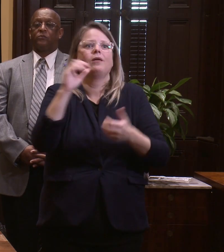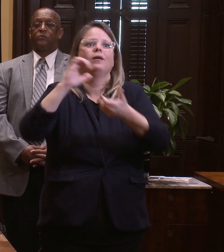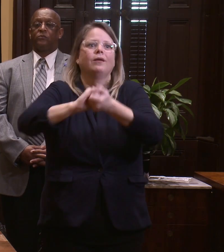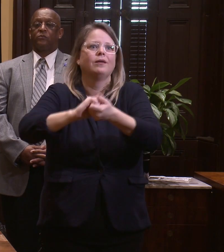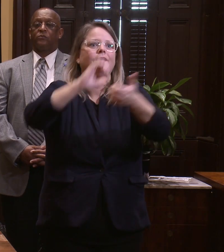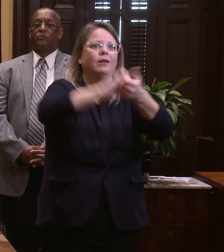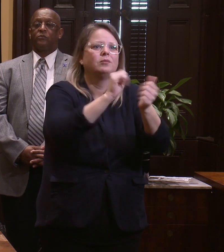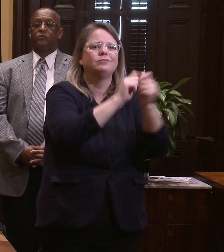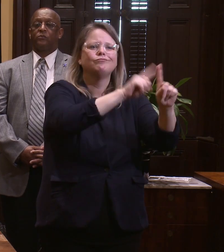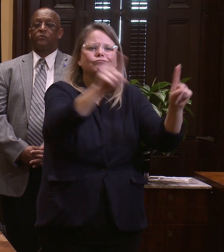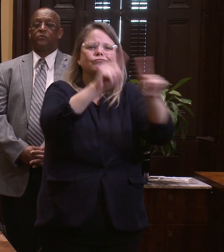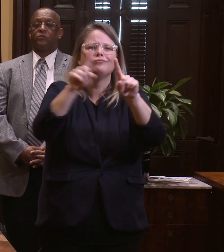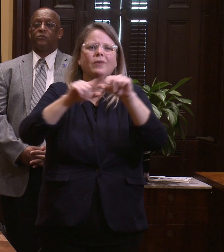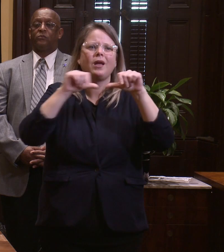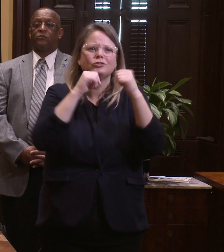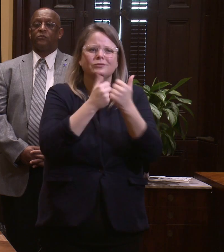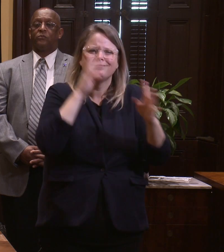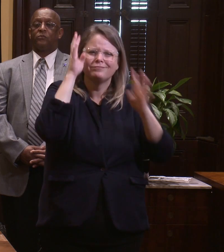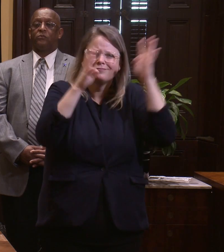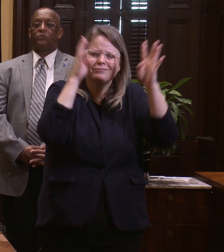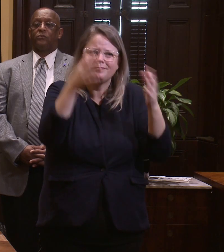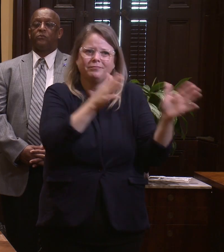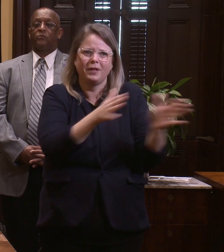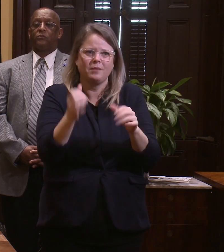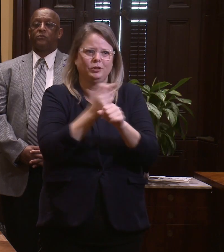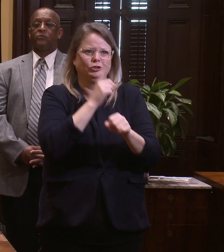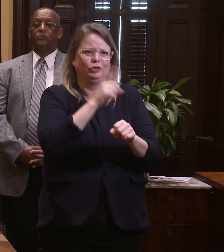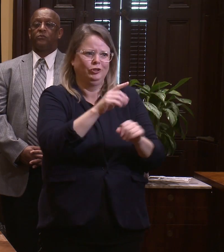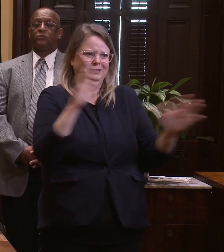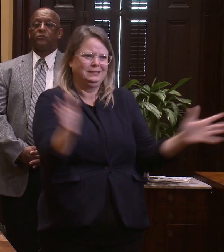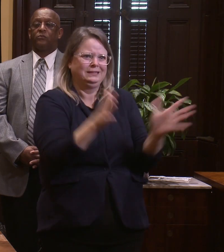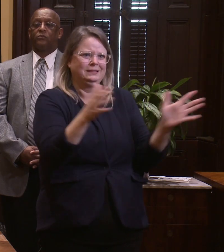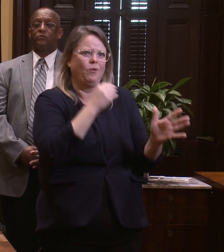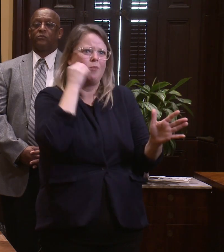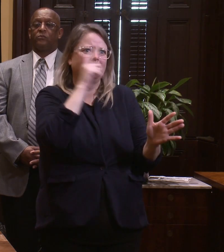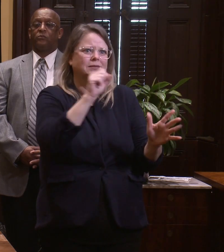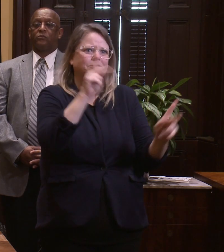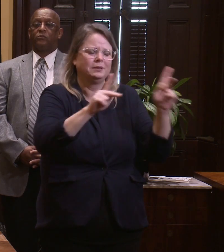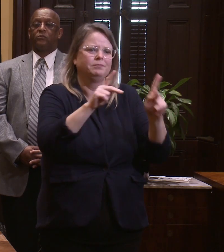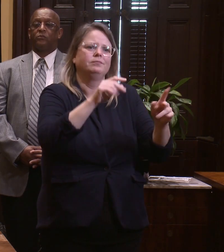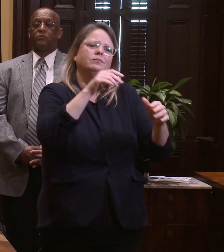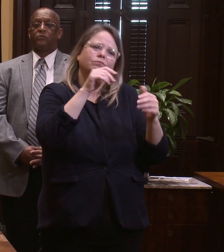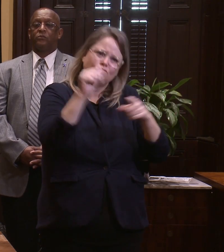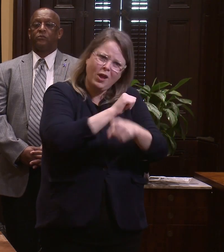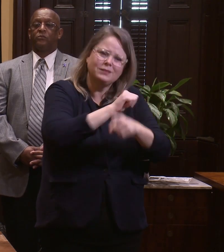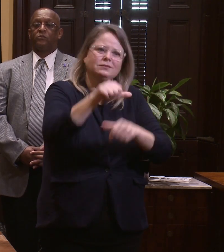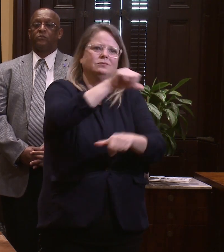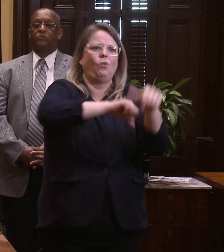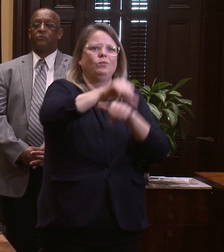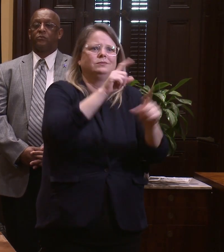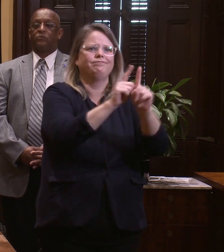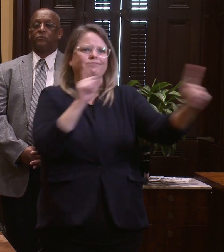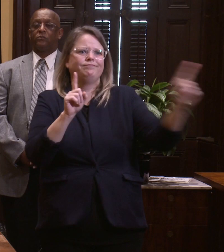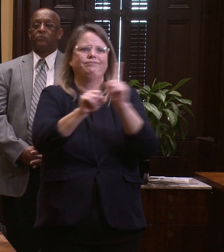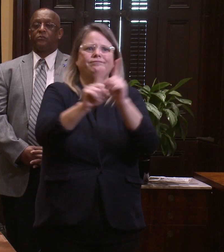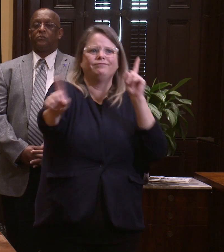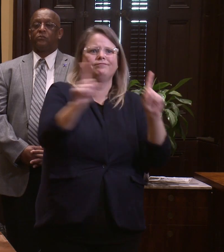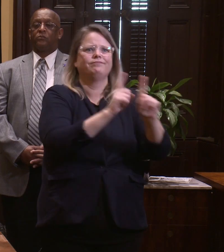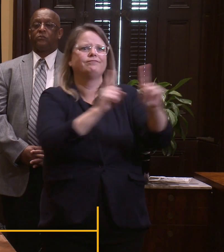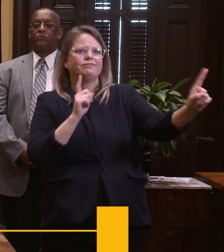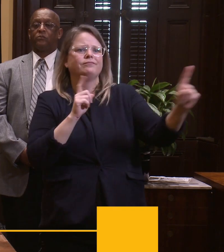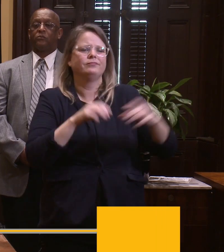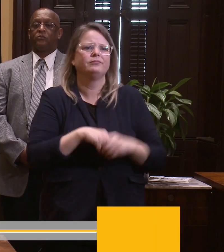create social distancing in our current emergency shelter settings. As many of you know, our homeless shelters